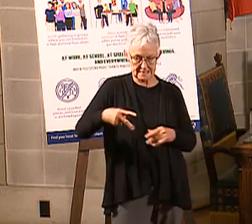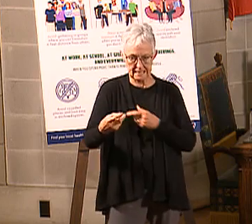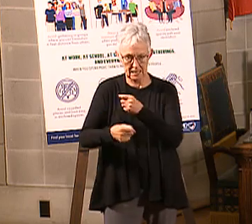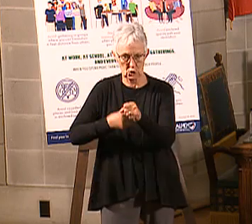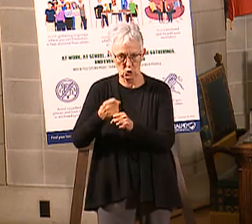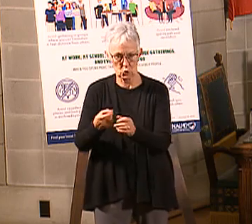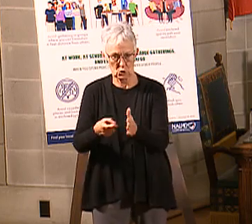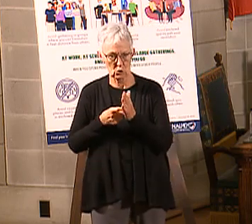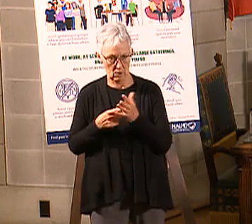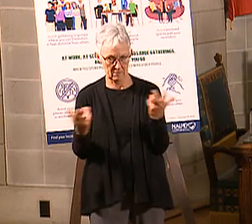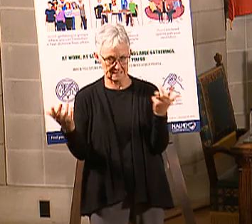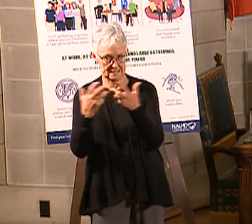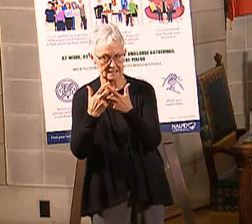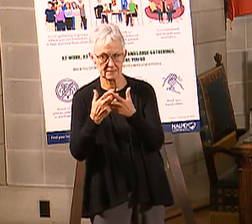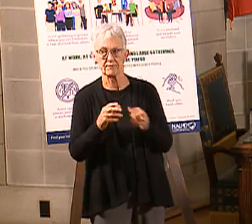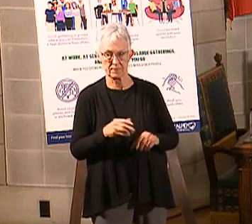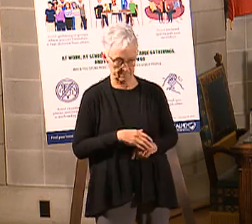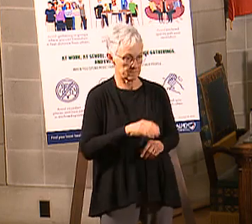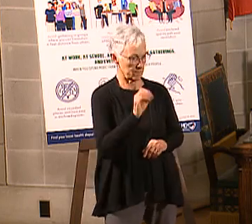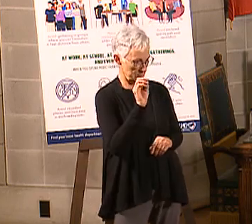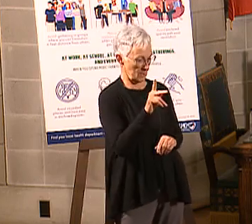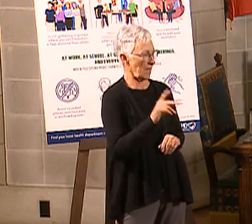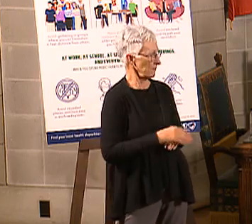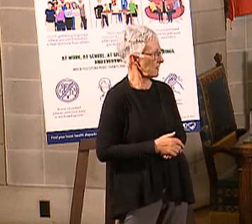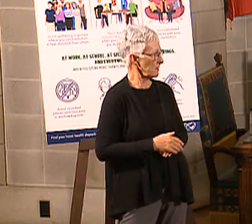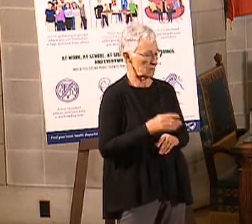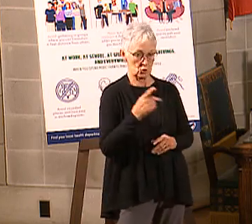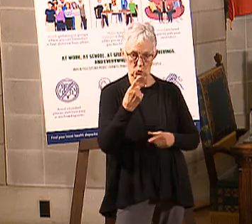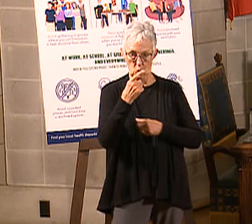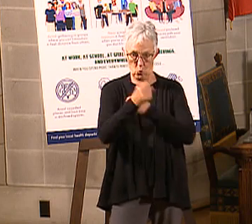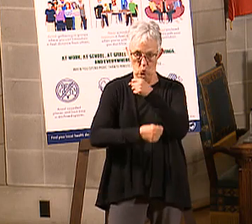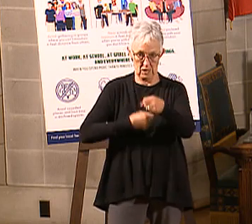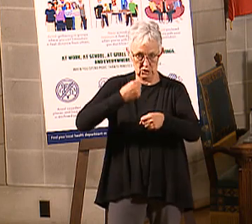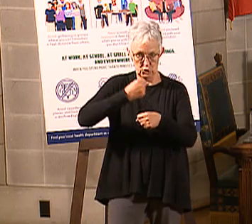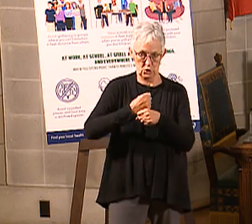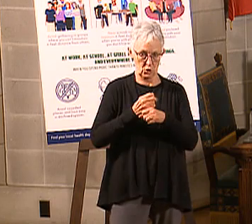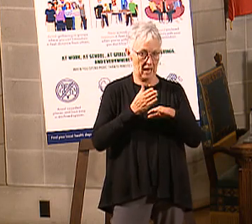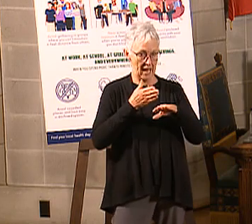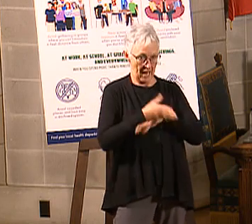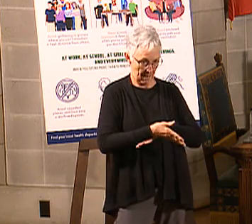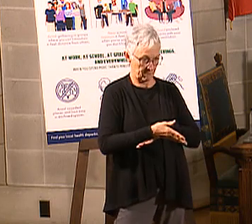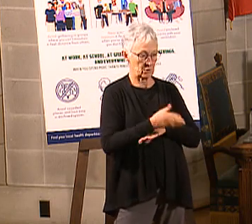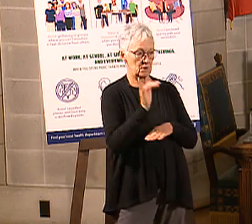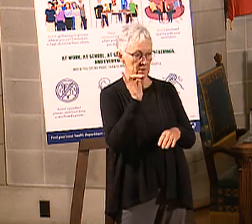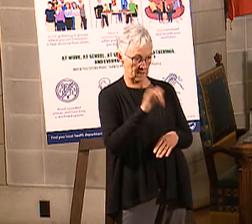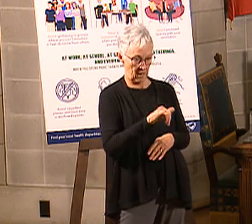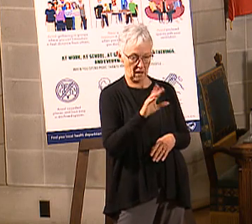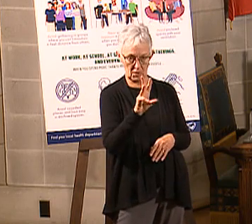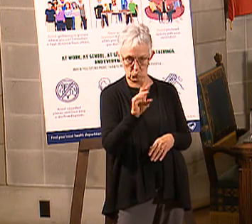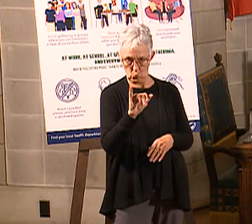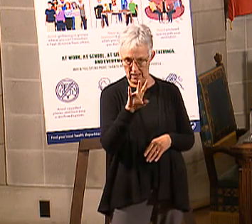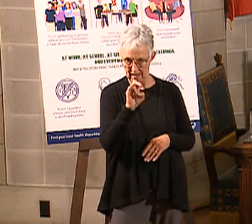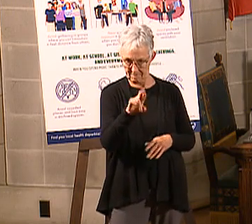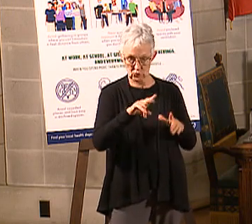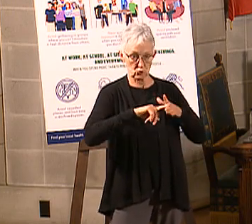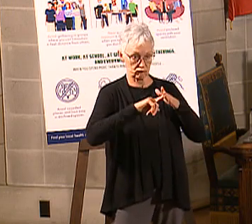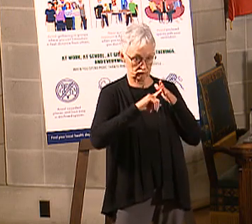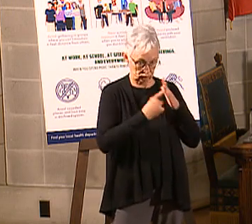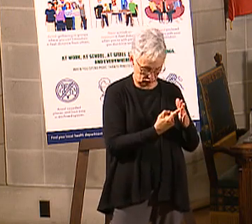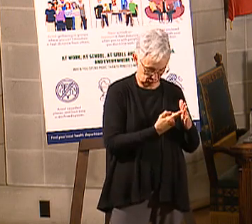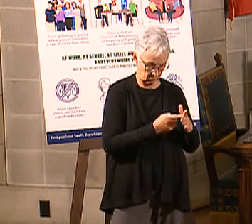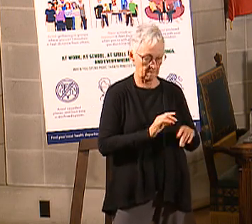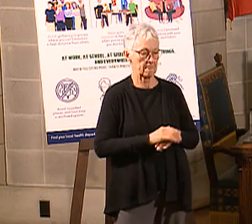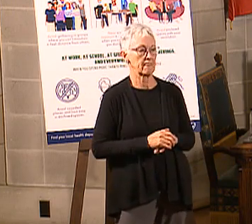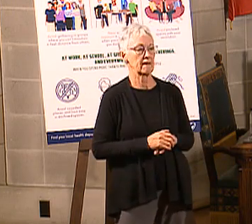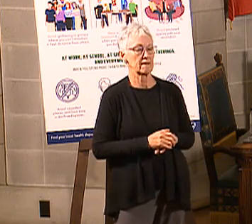a year later, just as originally envisioned, a year after the launch of the demonstration waiver, to earn that,